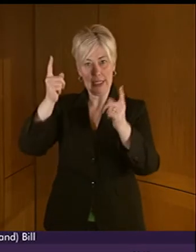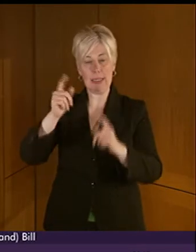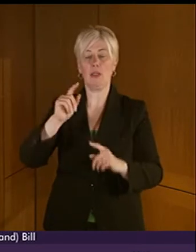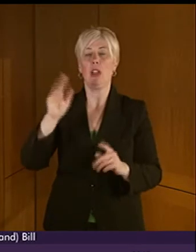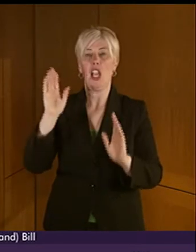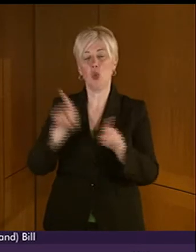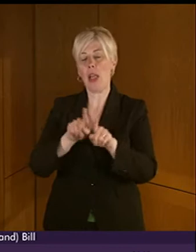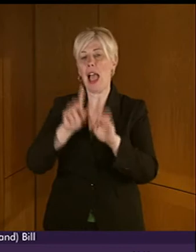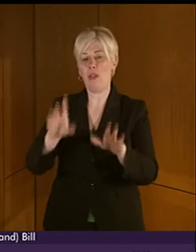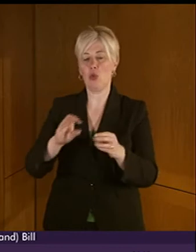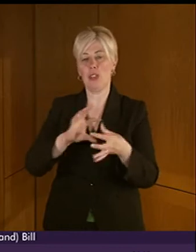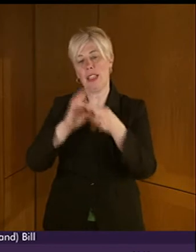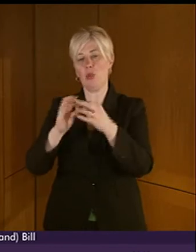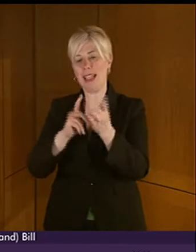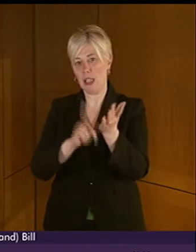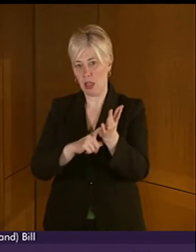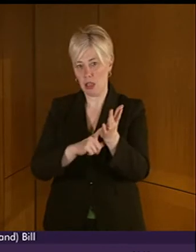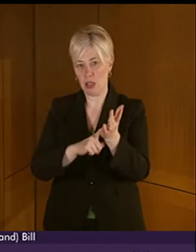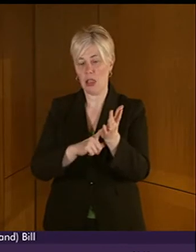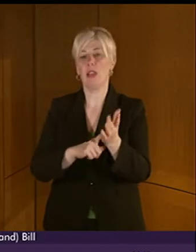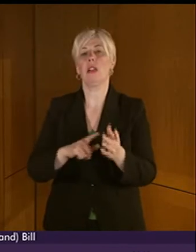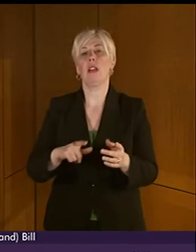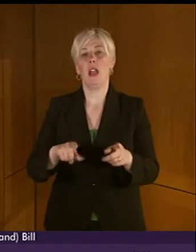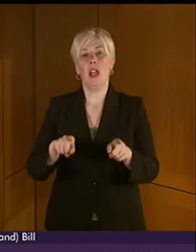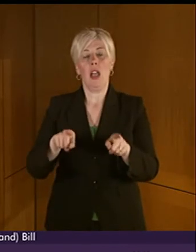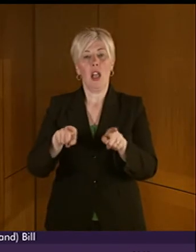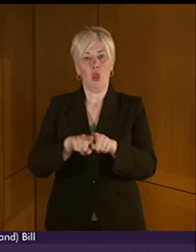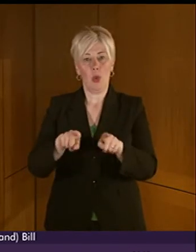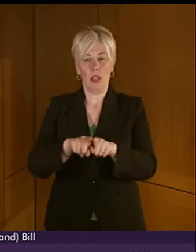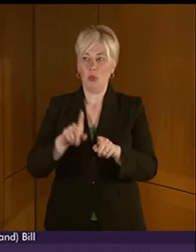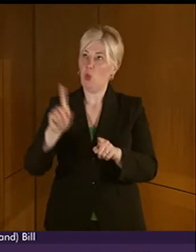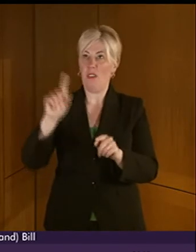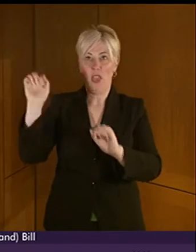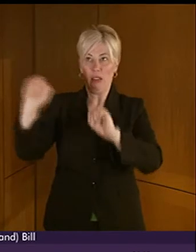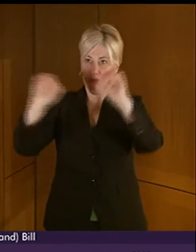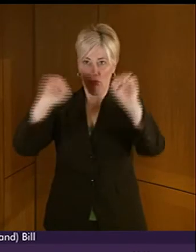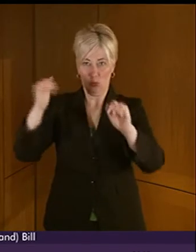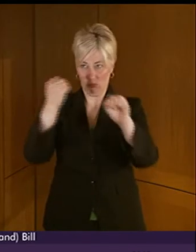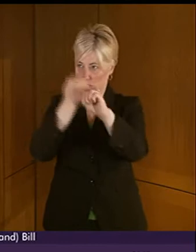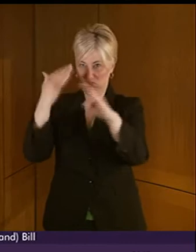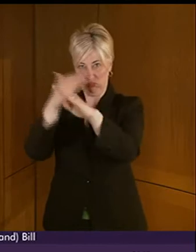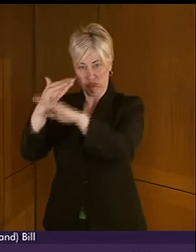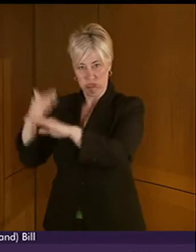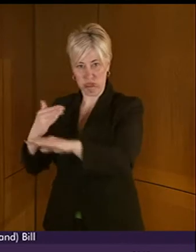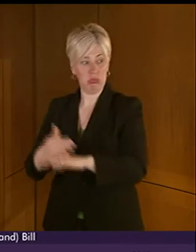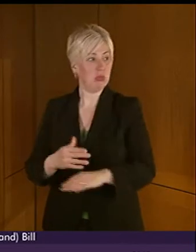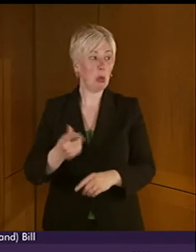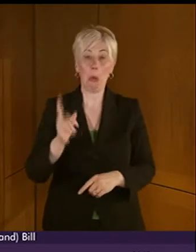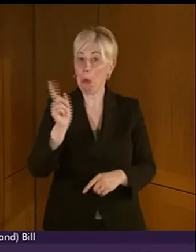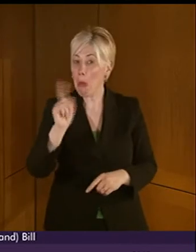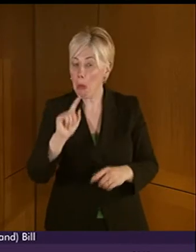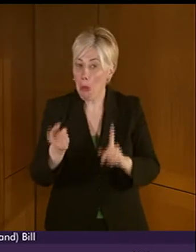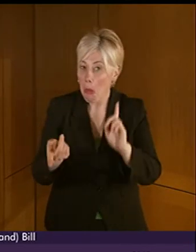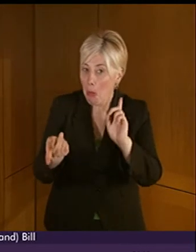BSL in connection with the exercise of the authority's functions. I look forward to an answer to which